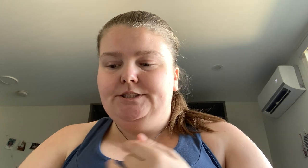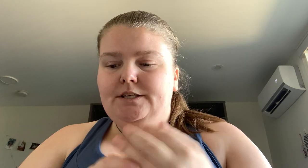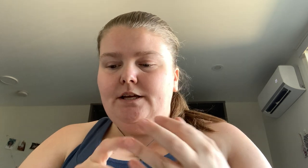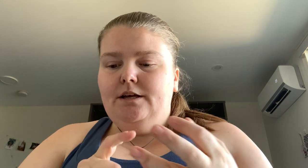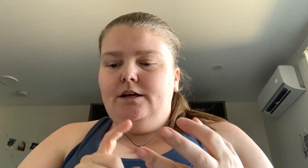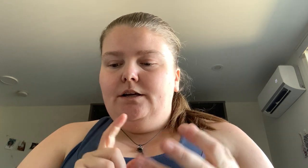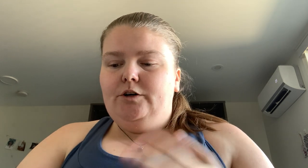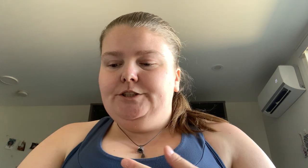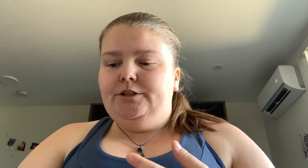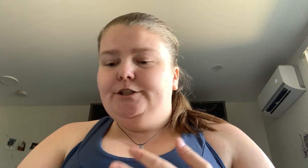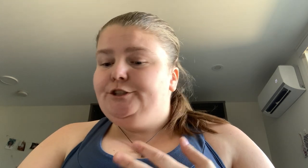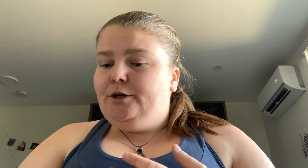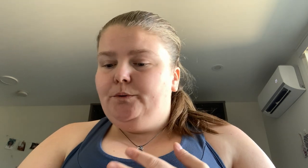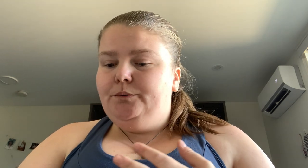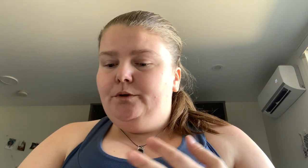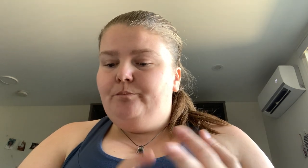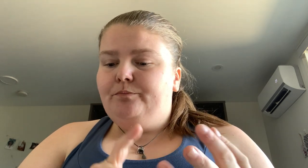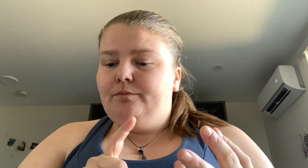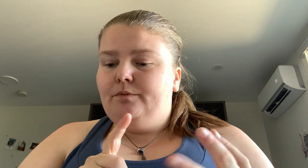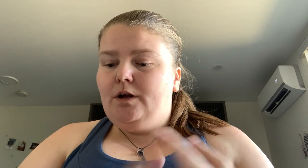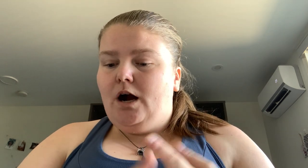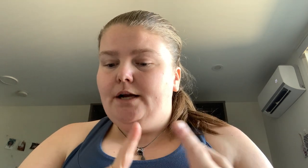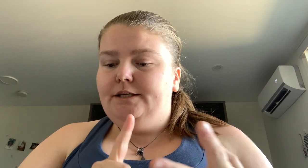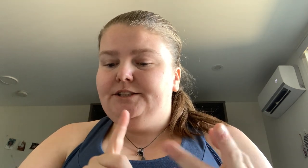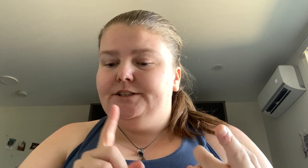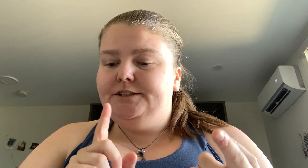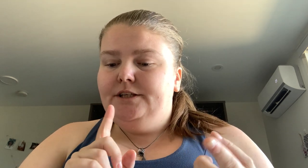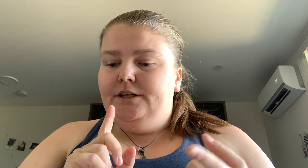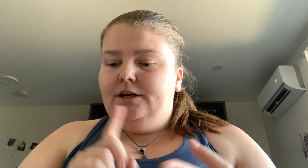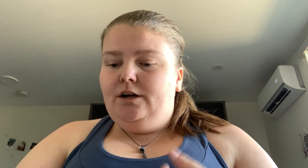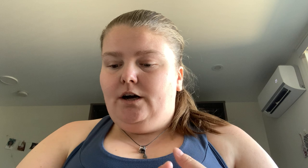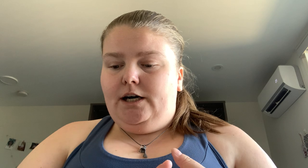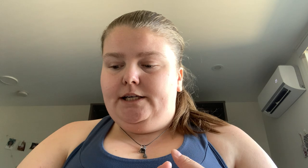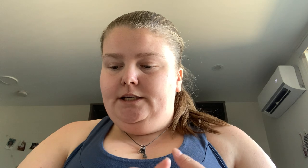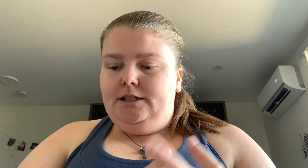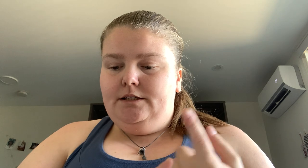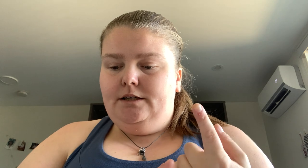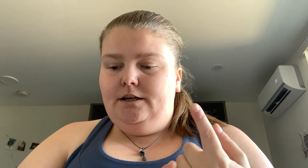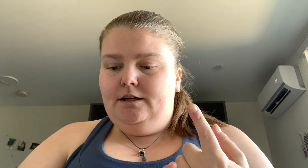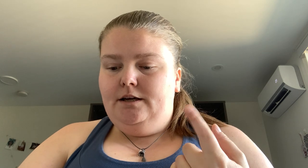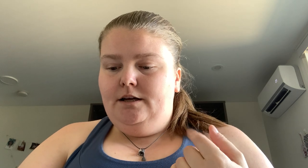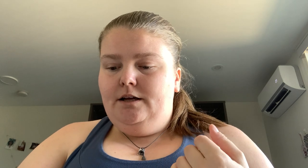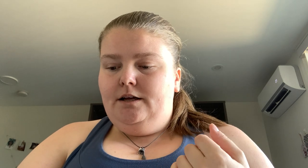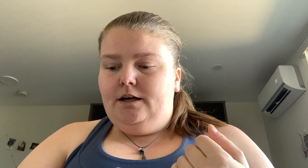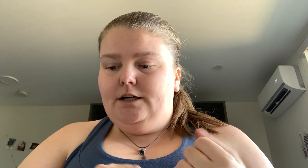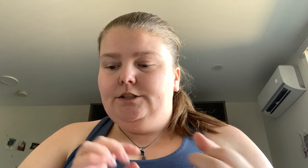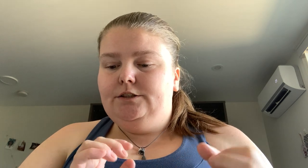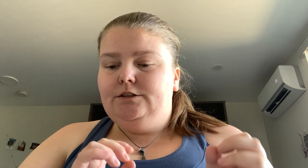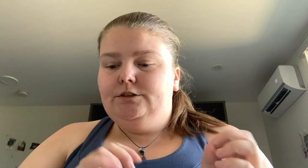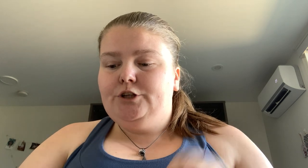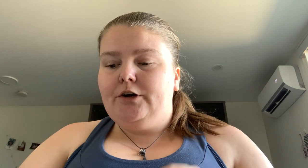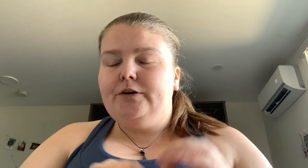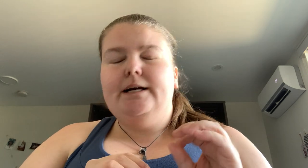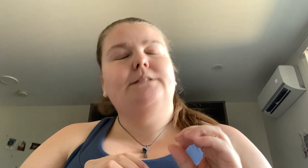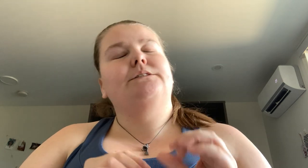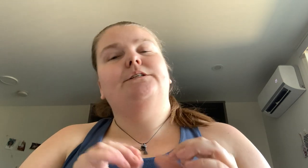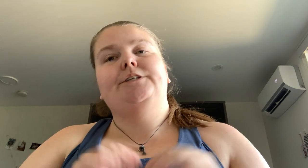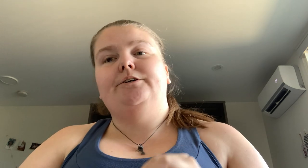crystal and stone goddess god uh chakra and subtle